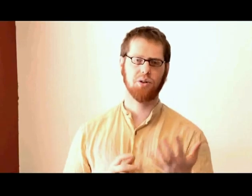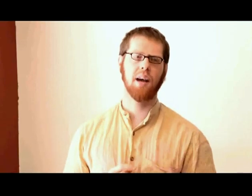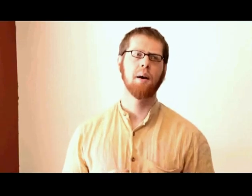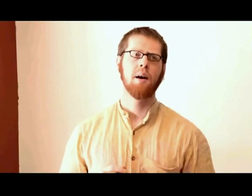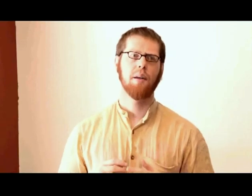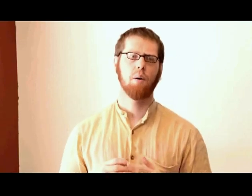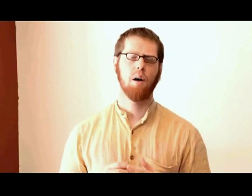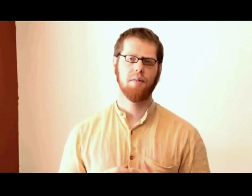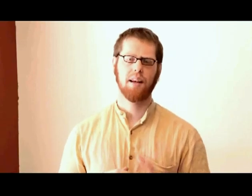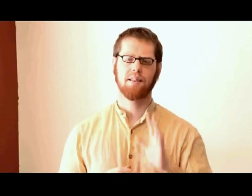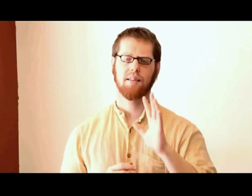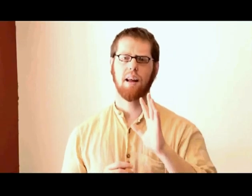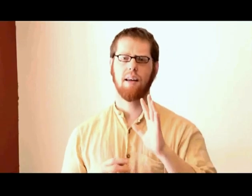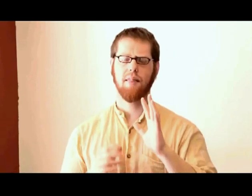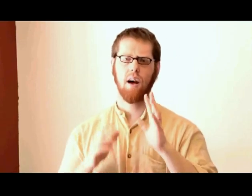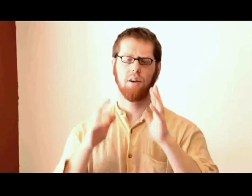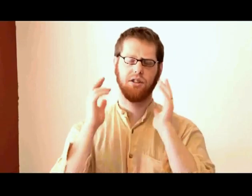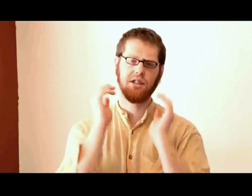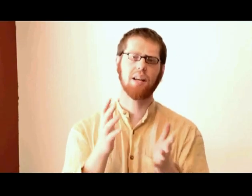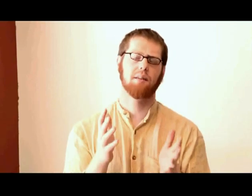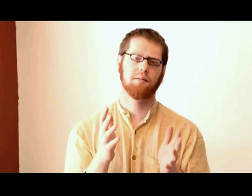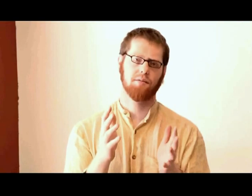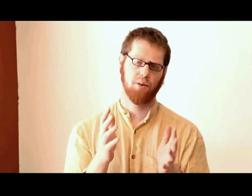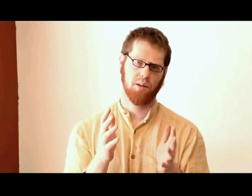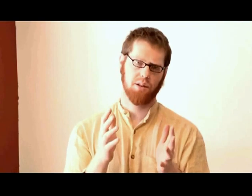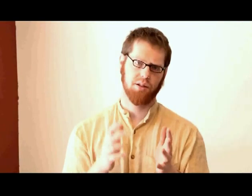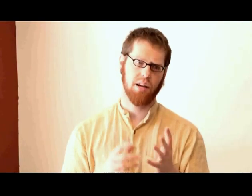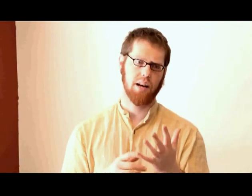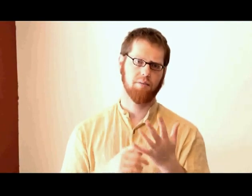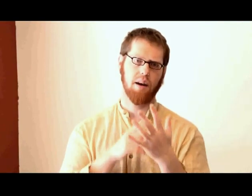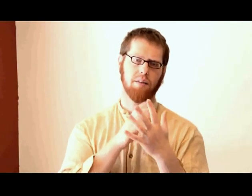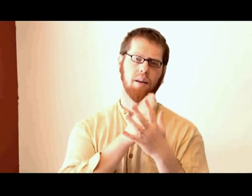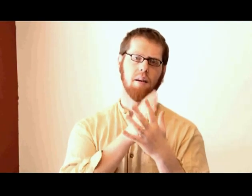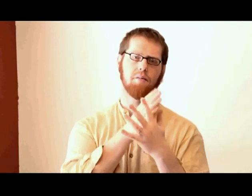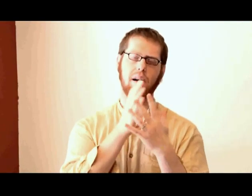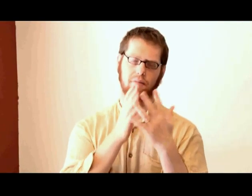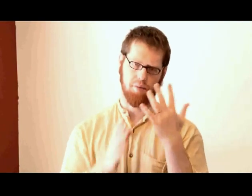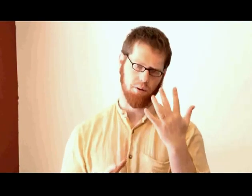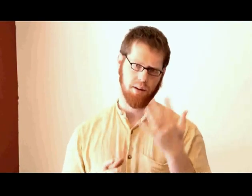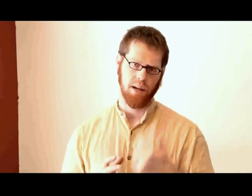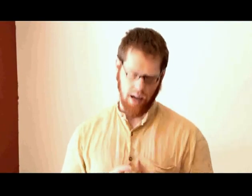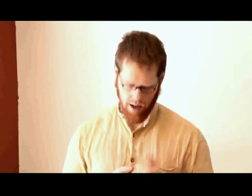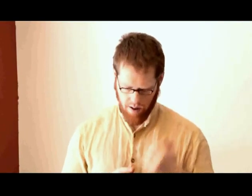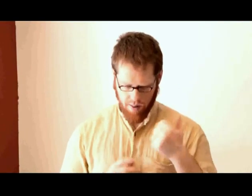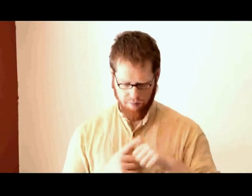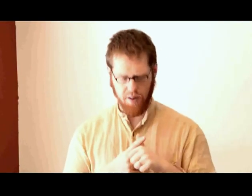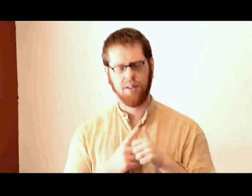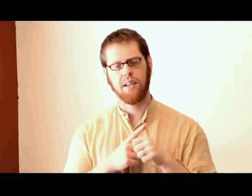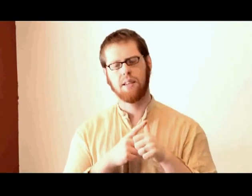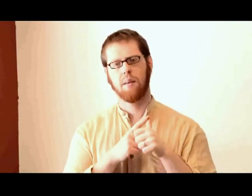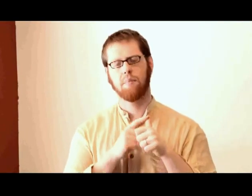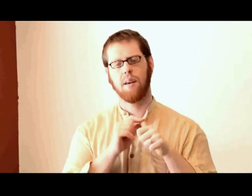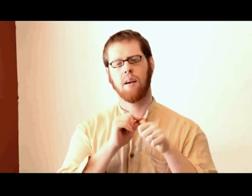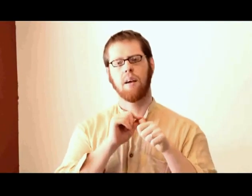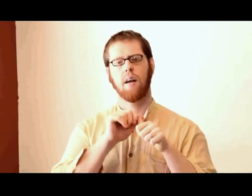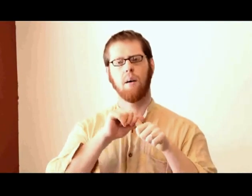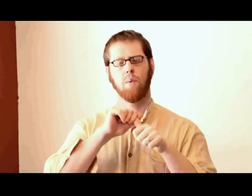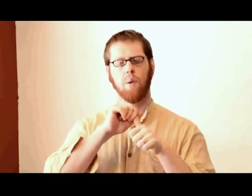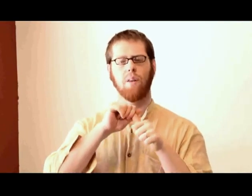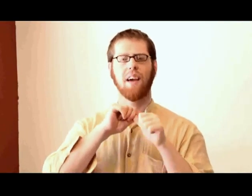I'll just say there are things that I think are distinctives for the Religious Society of Friends fivefold. The first is something we call